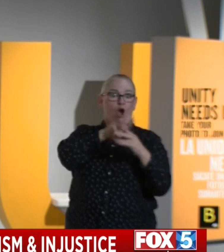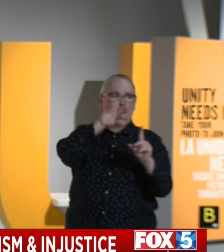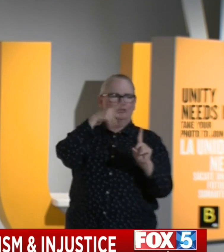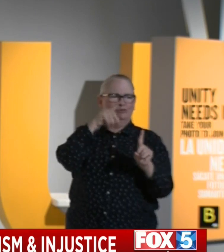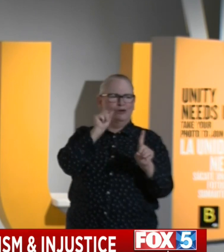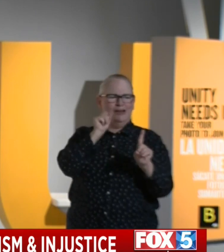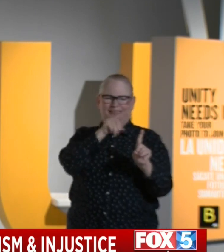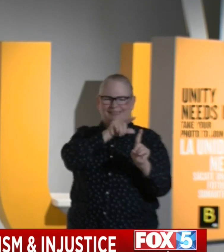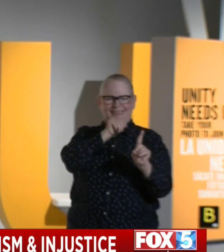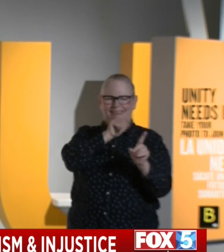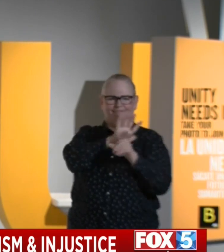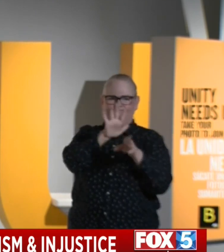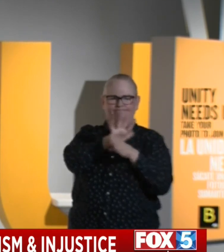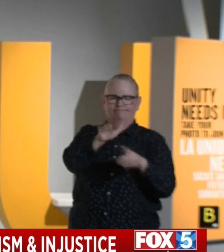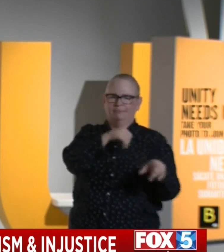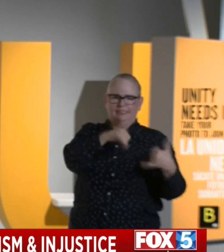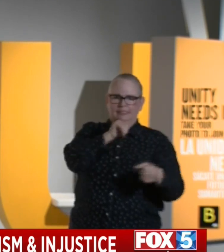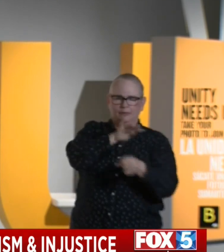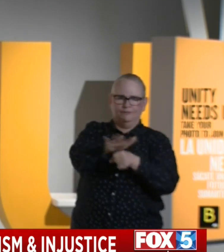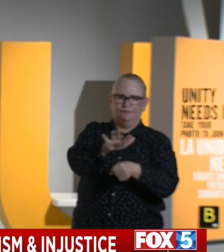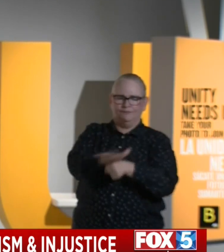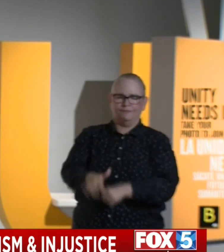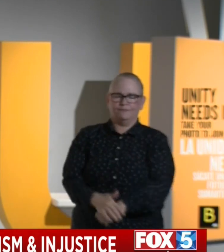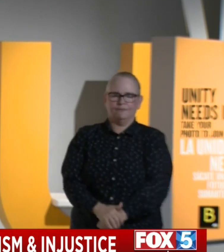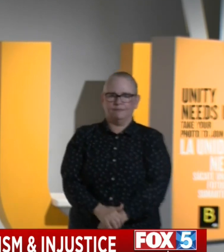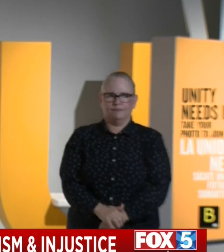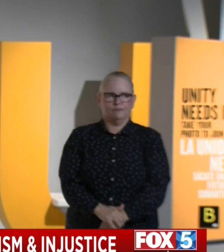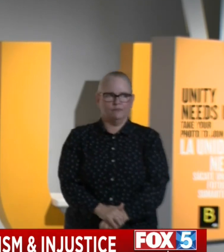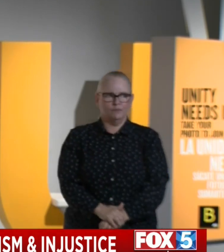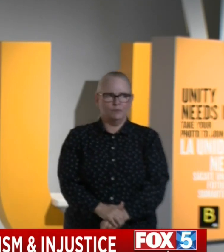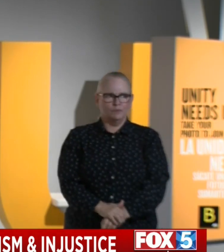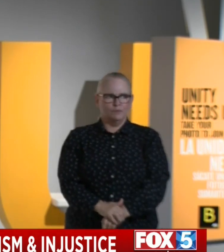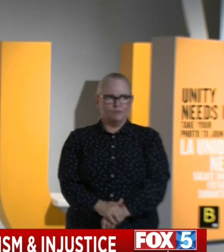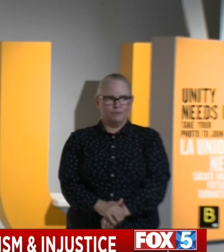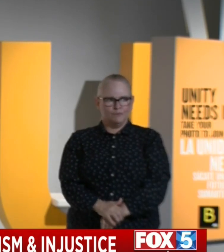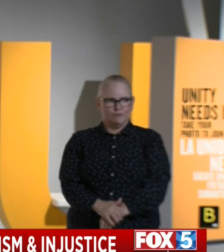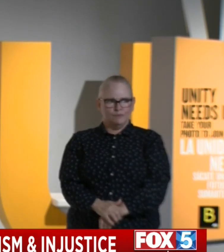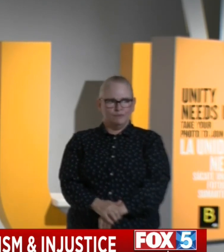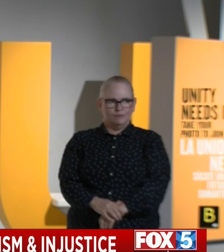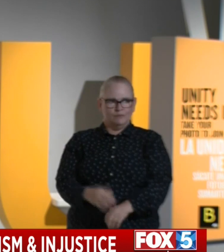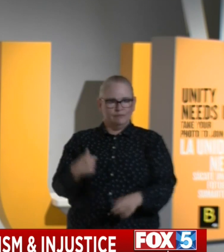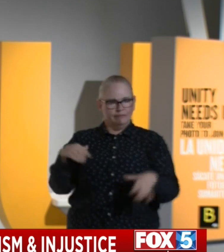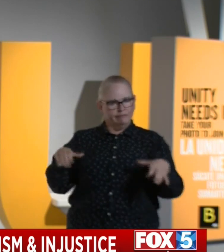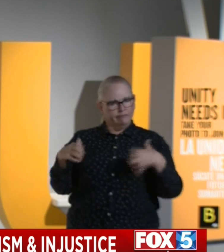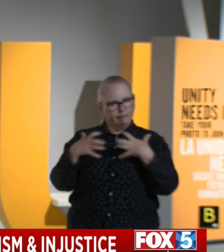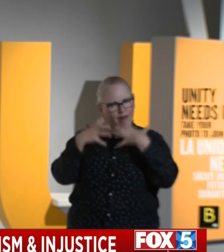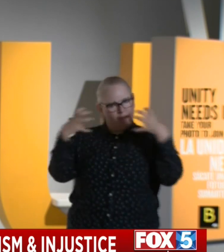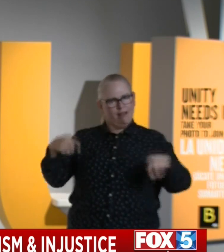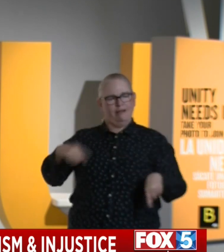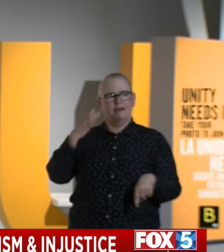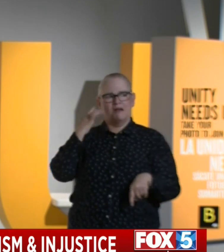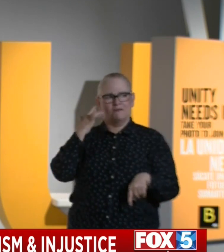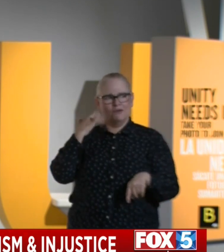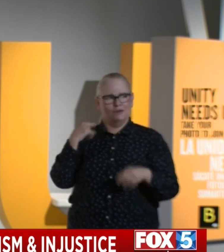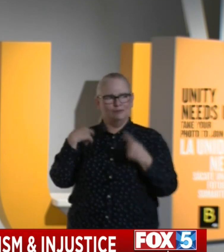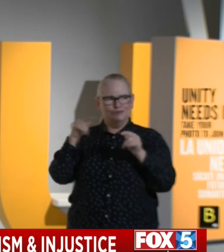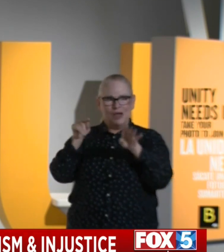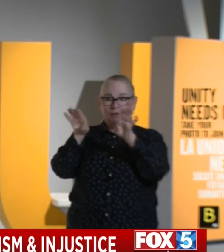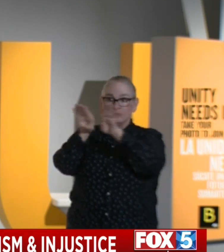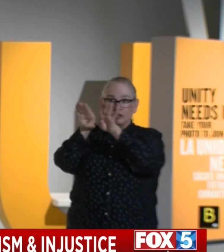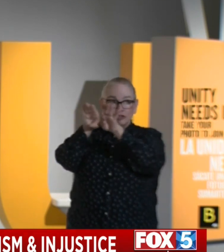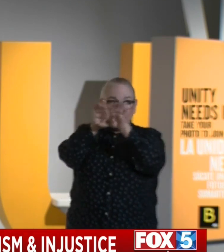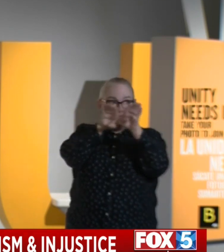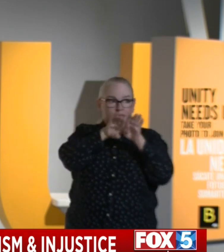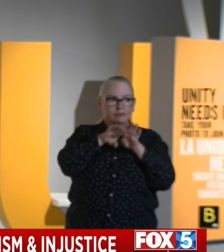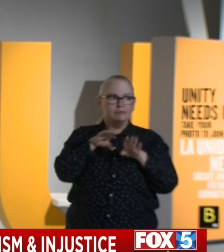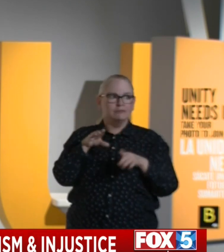proud of the work we've done in the state of California. We announced and the legislature has embraced the need to shut down state prisons in